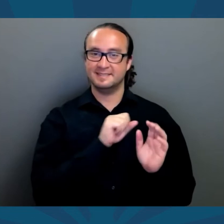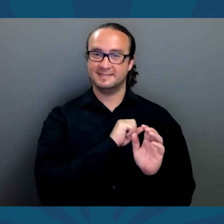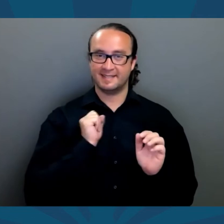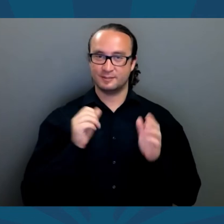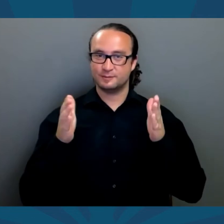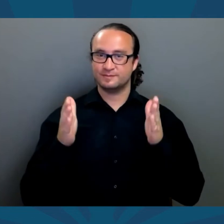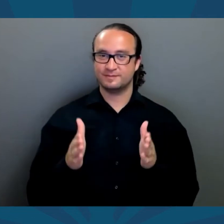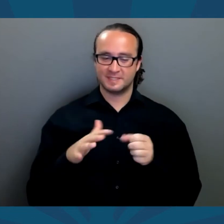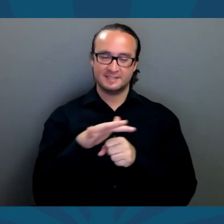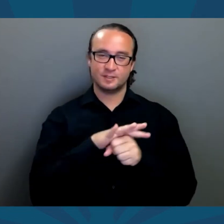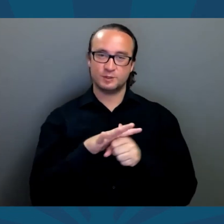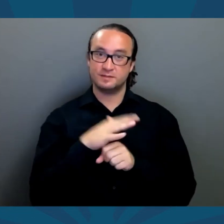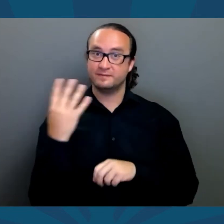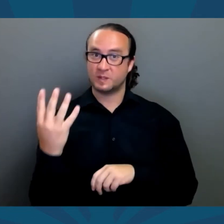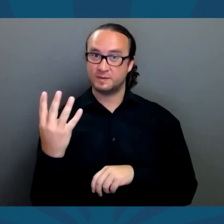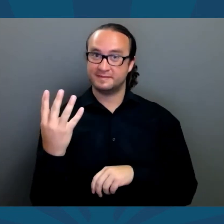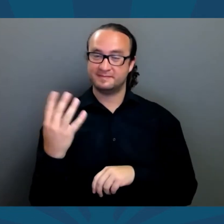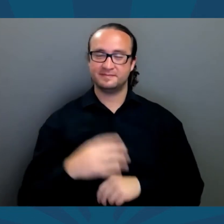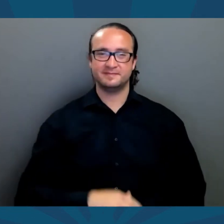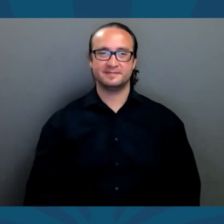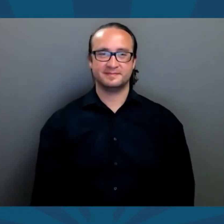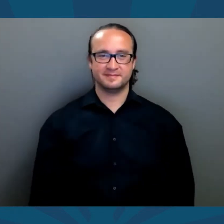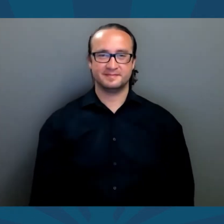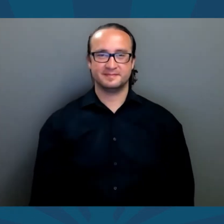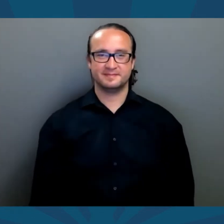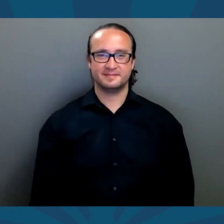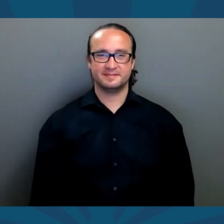Candidates for State Senator, District 4,